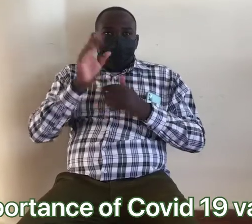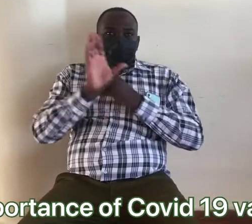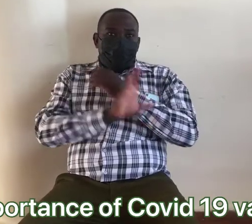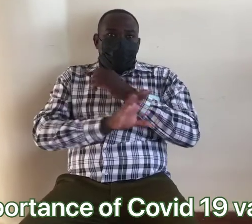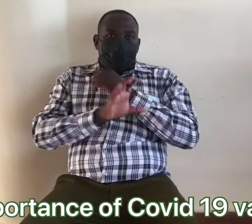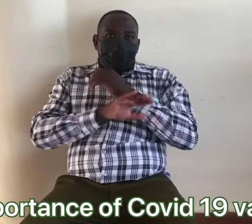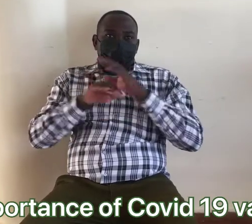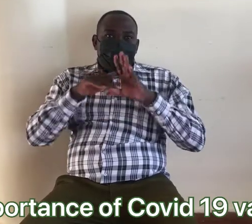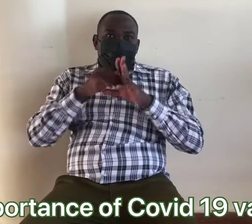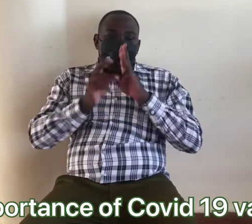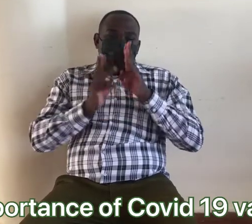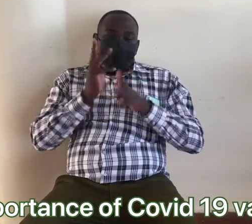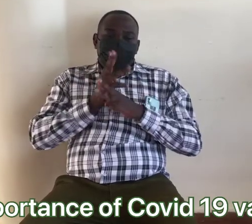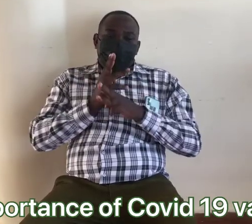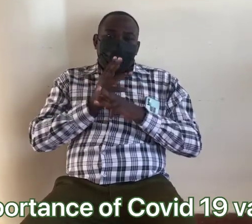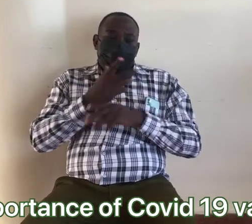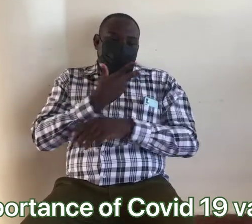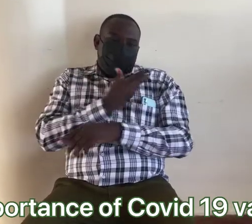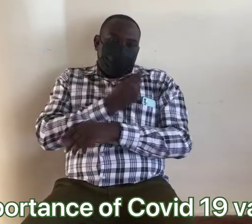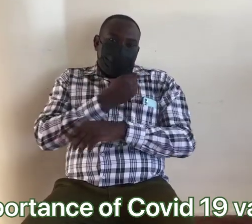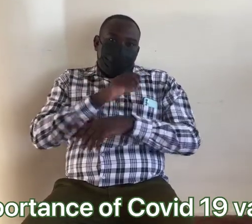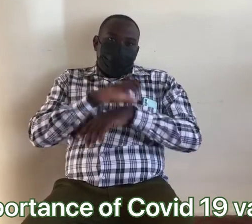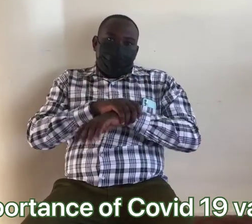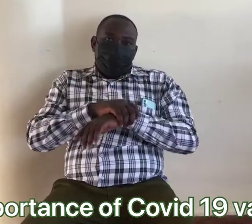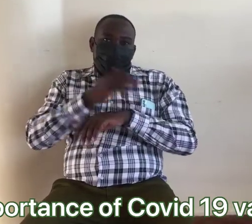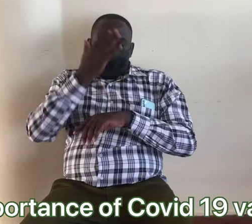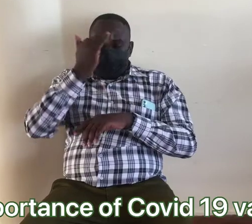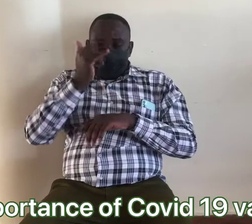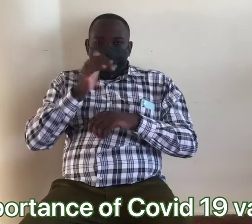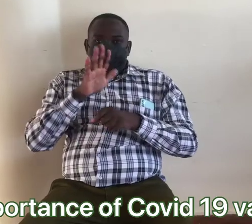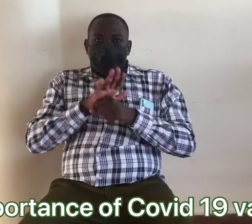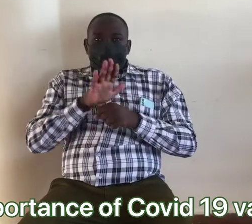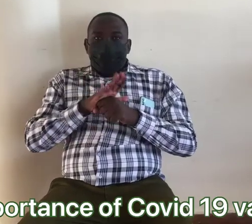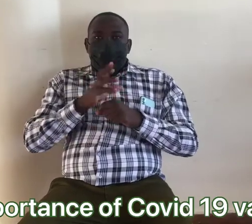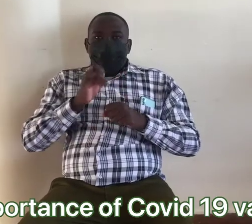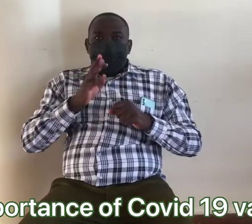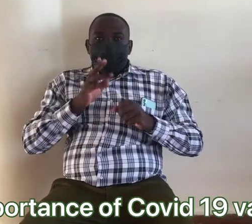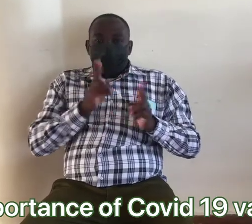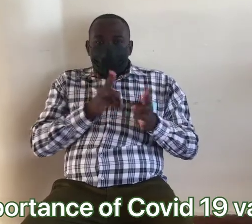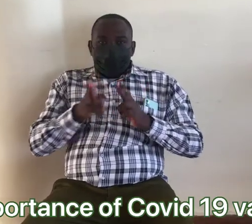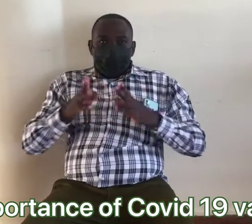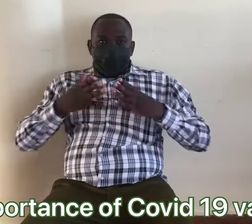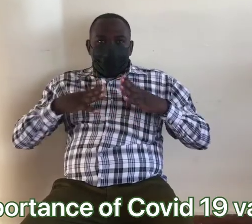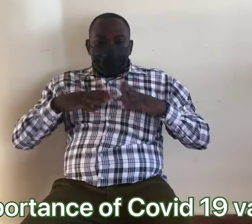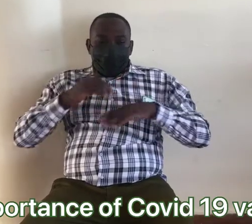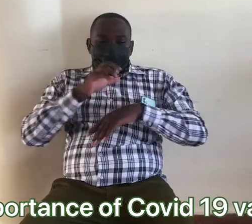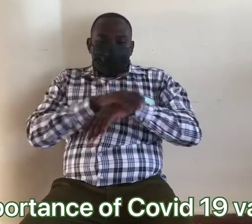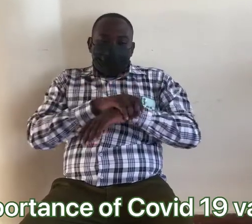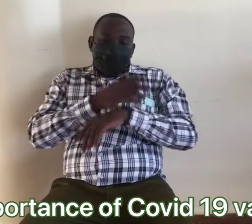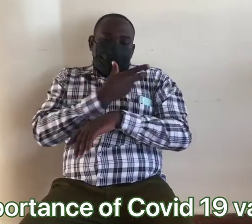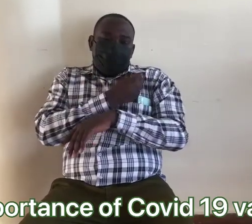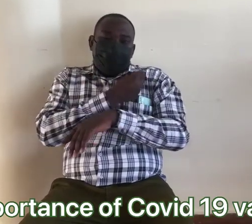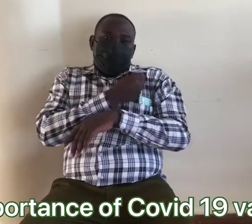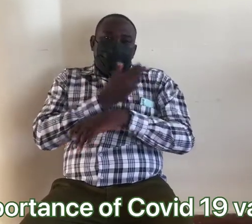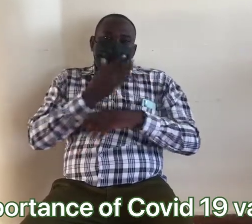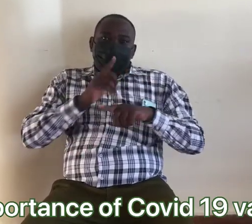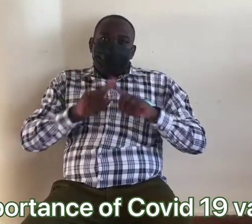So, in Kenya or outside Kenya, all the world should be vaccinated. It is normal to be